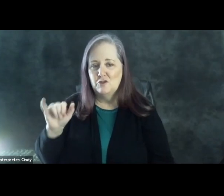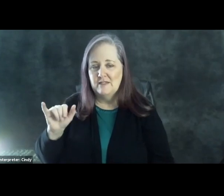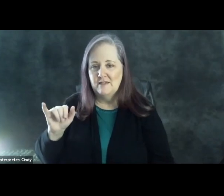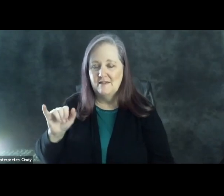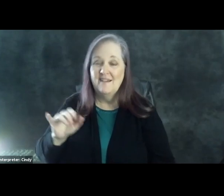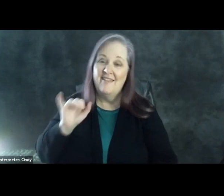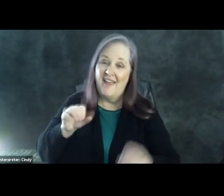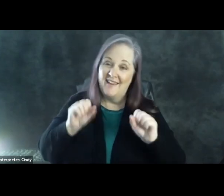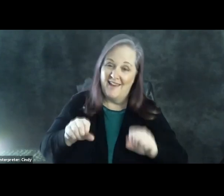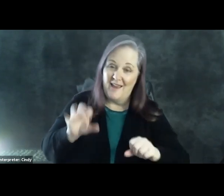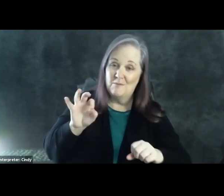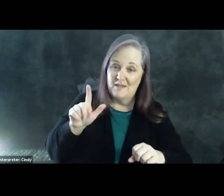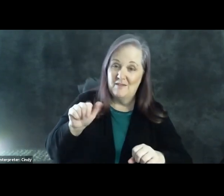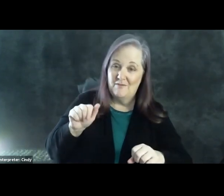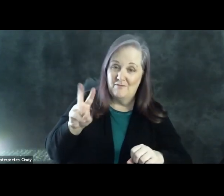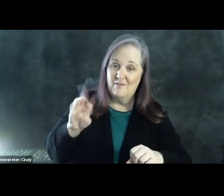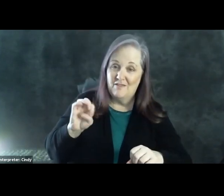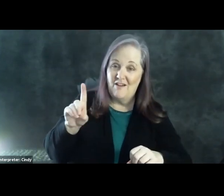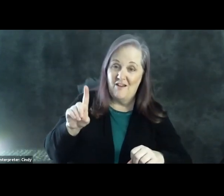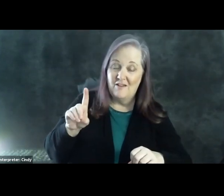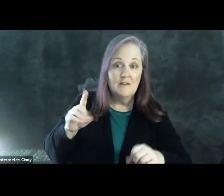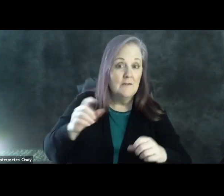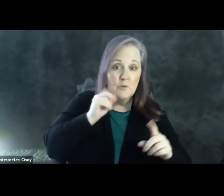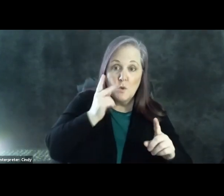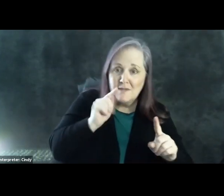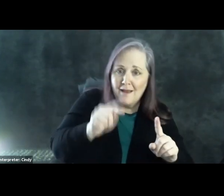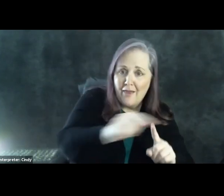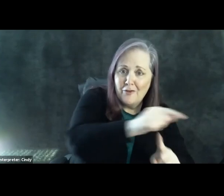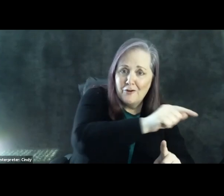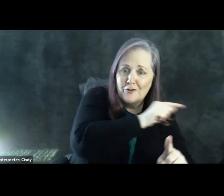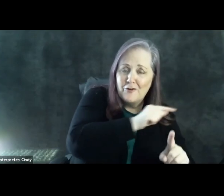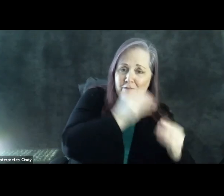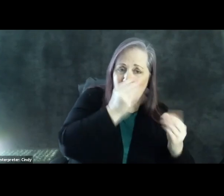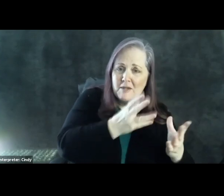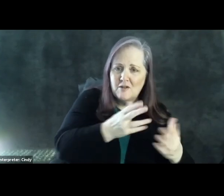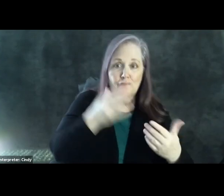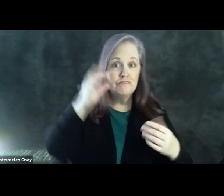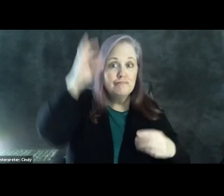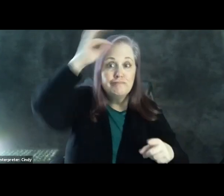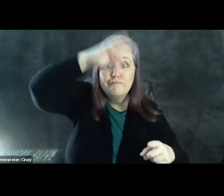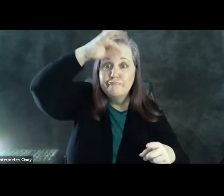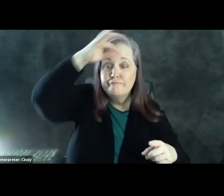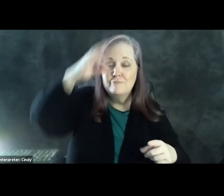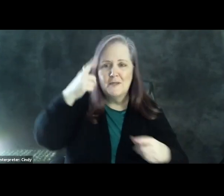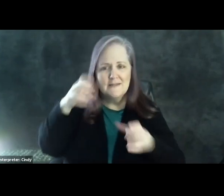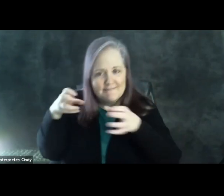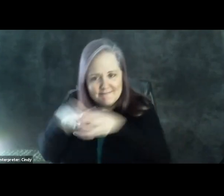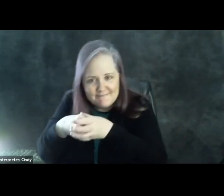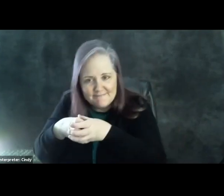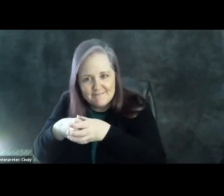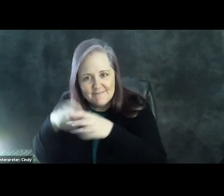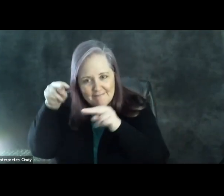flawed. And so you won't, you won't know it if you don't expose yourself to additional information. Another thing we know is that political